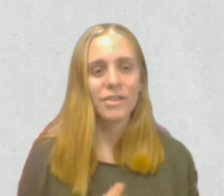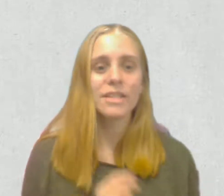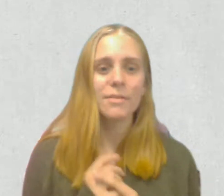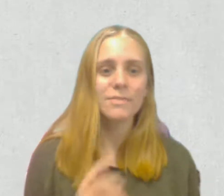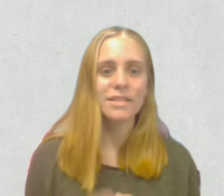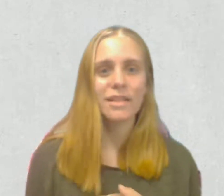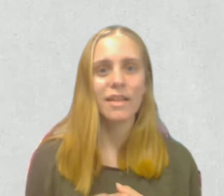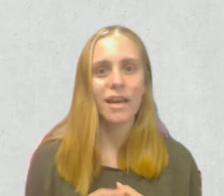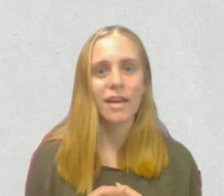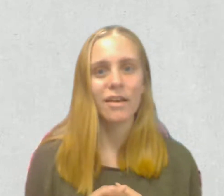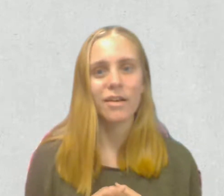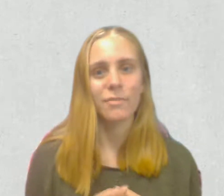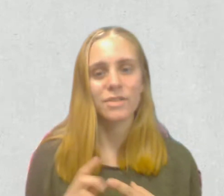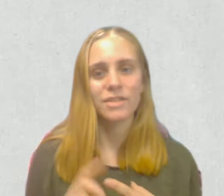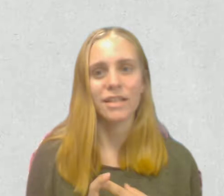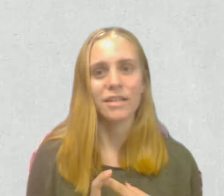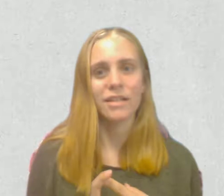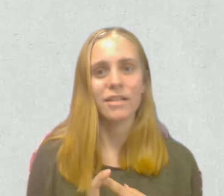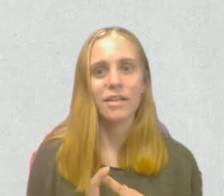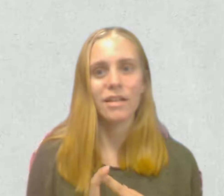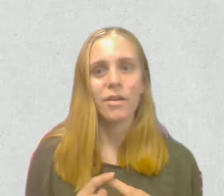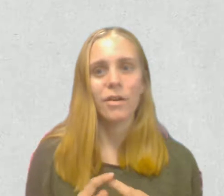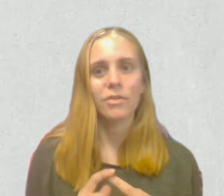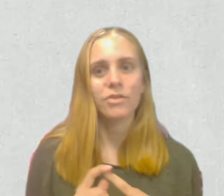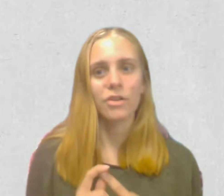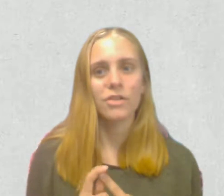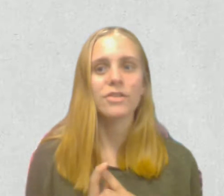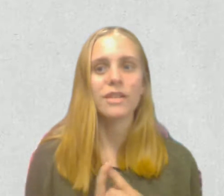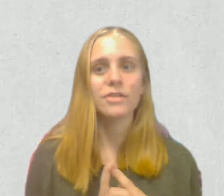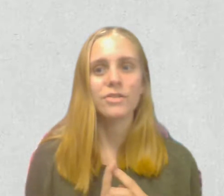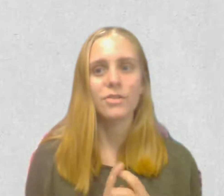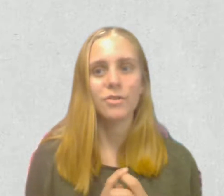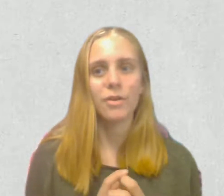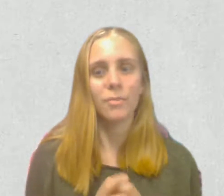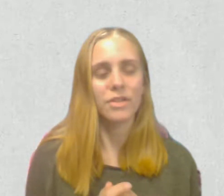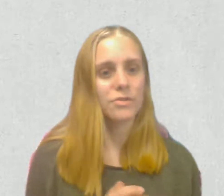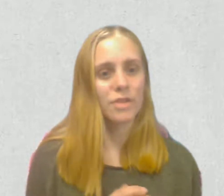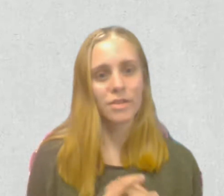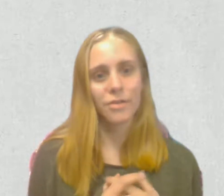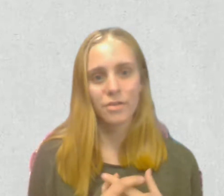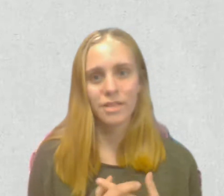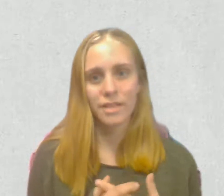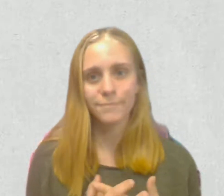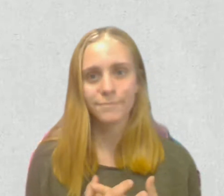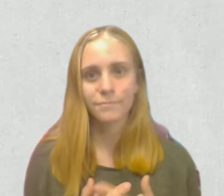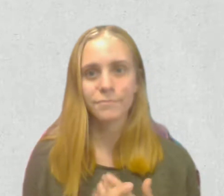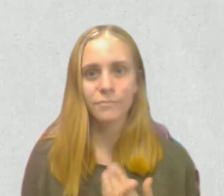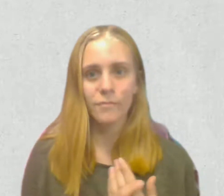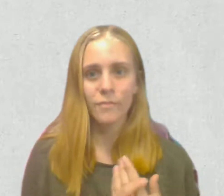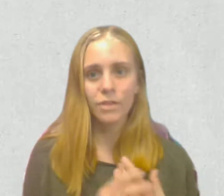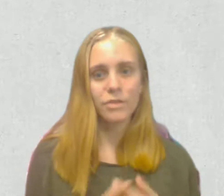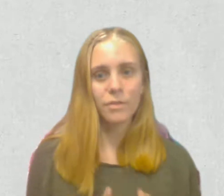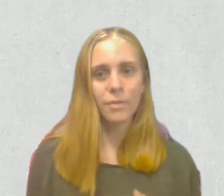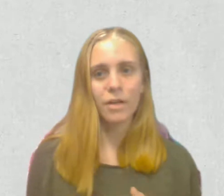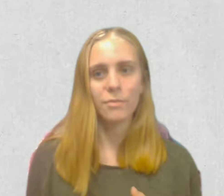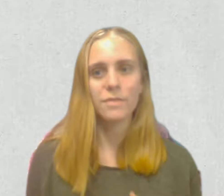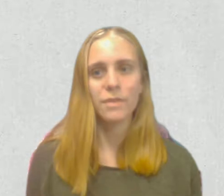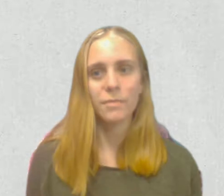The TMD that was stated started in 2002 and went to 2013. Due to impairments,